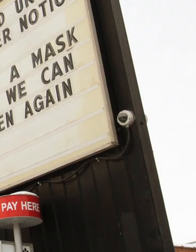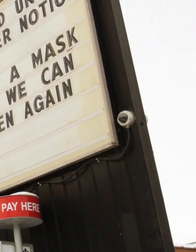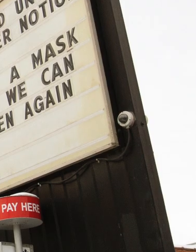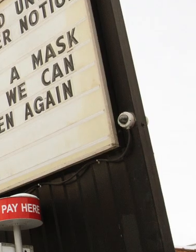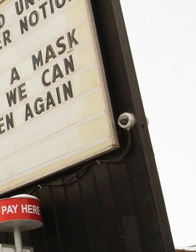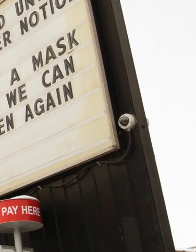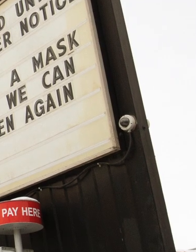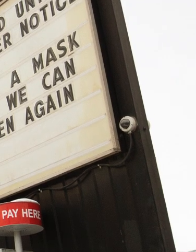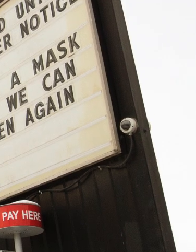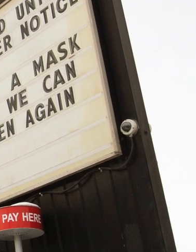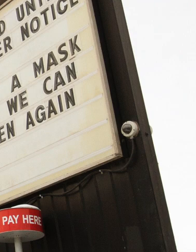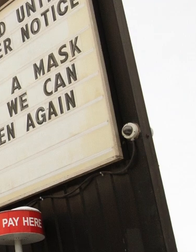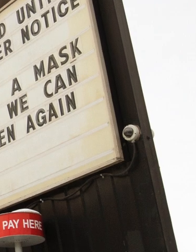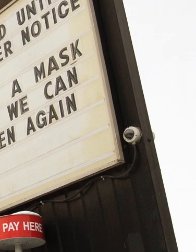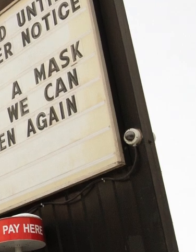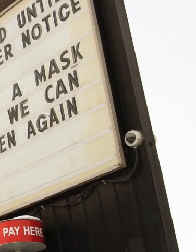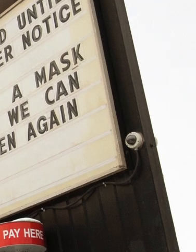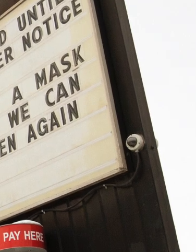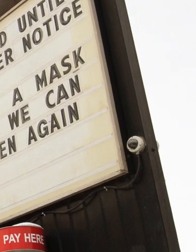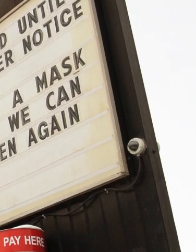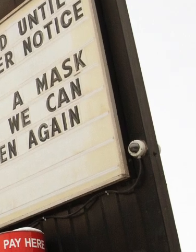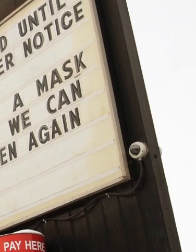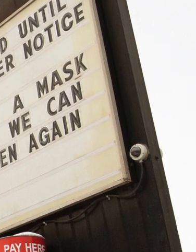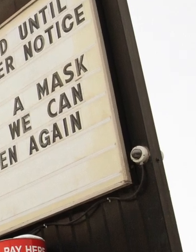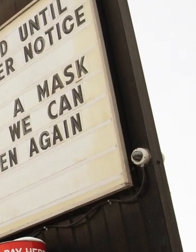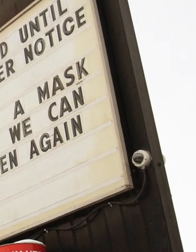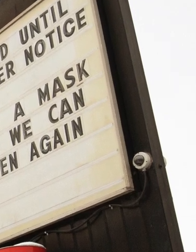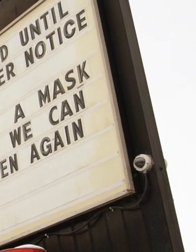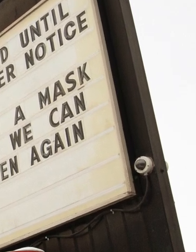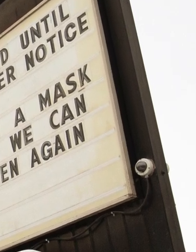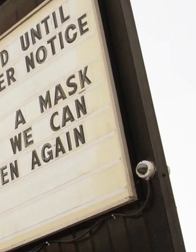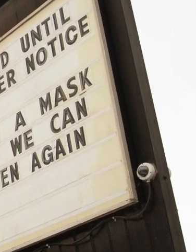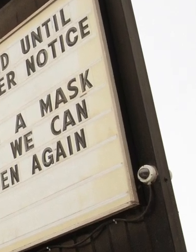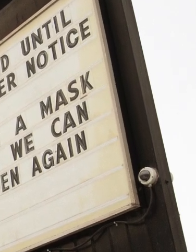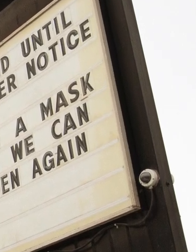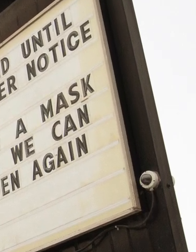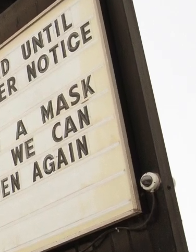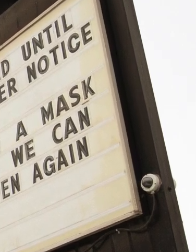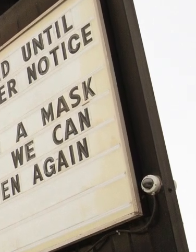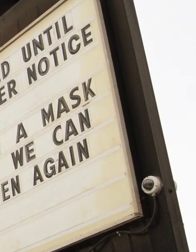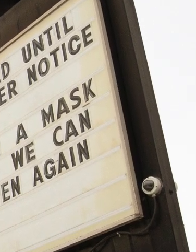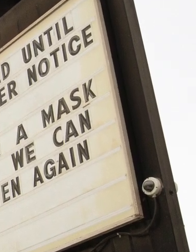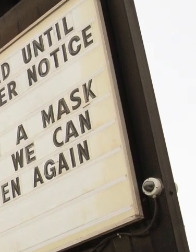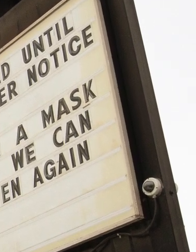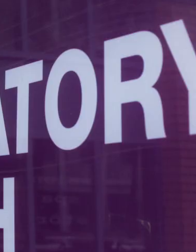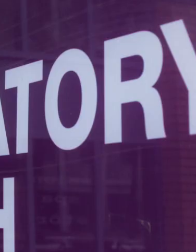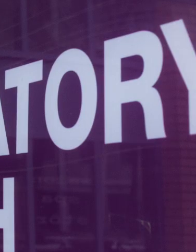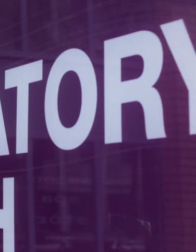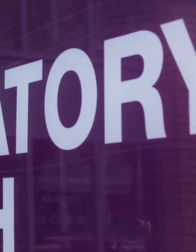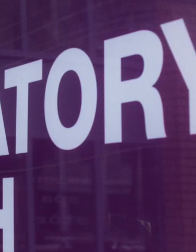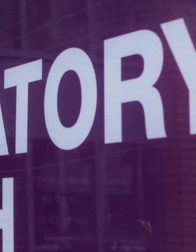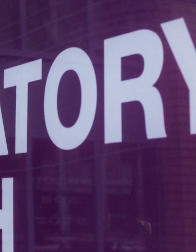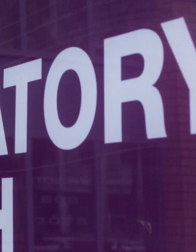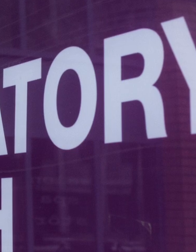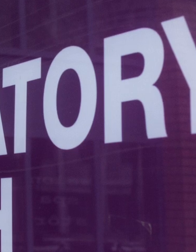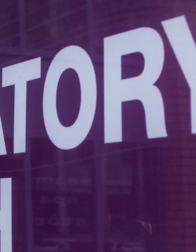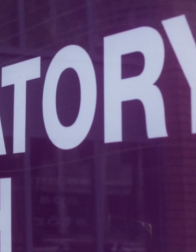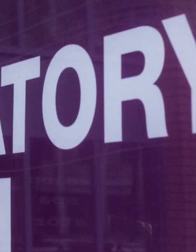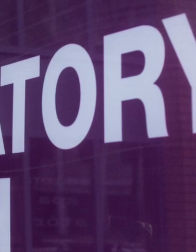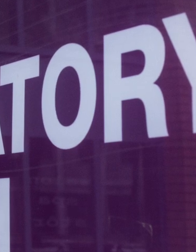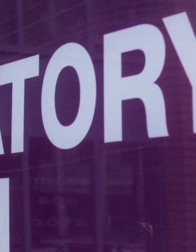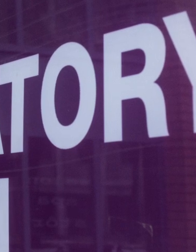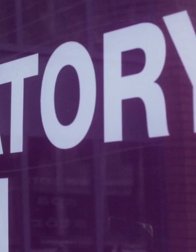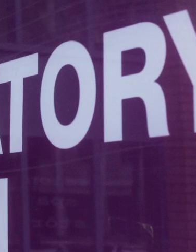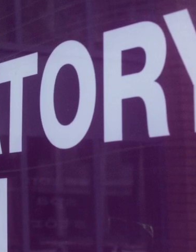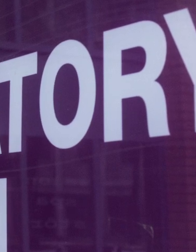Thanks to the hard work and sacrifices of so many Albertans we have seen hospitalizations decline significantly over the past